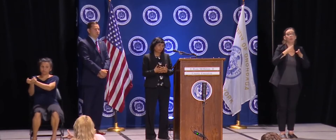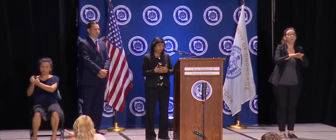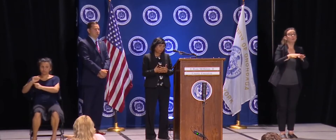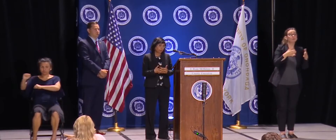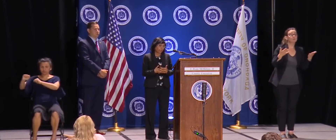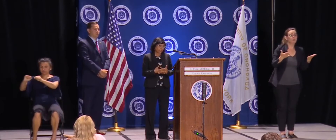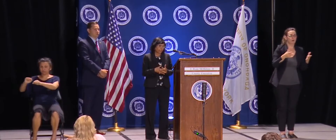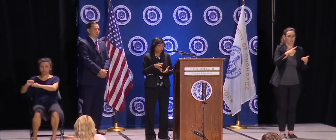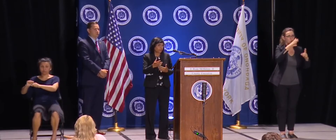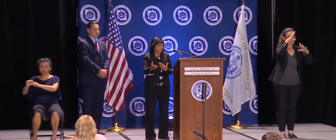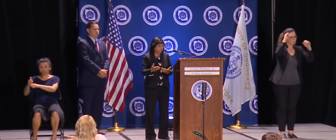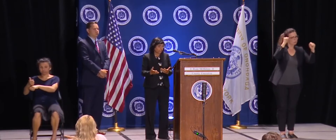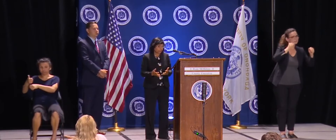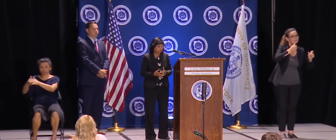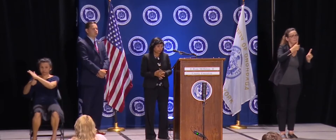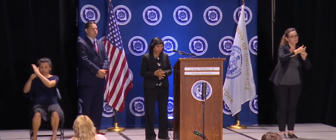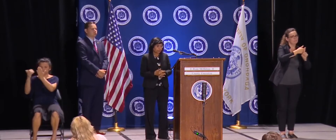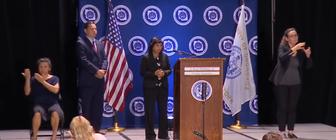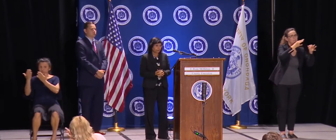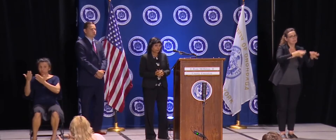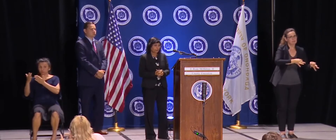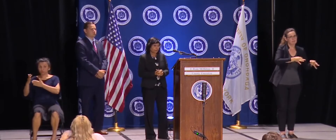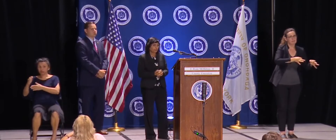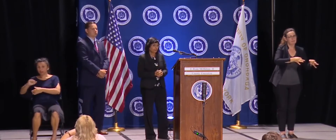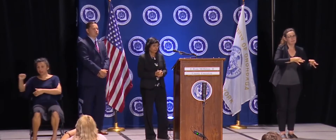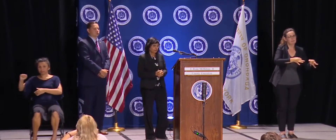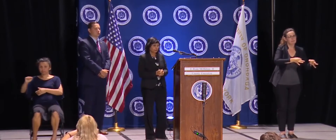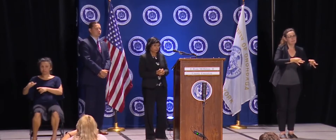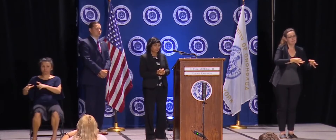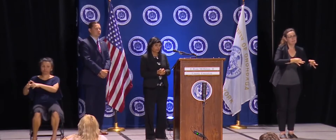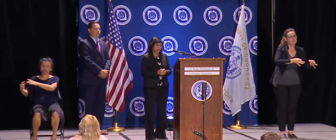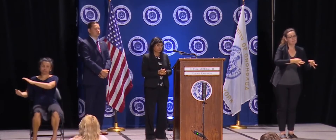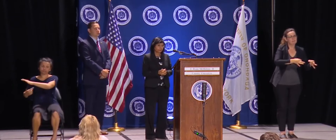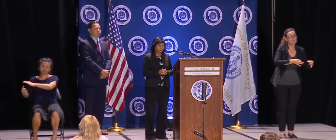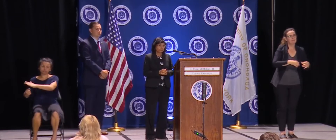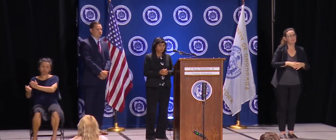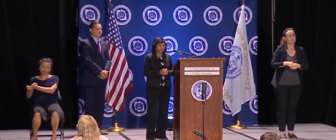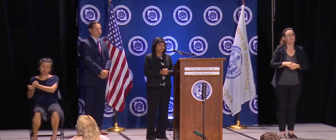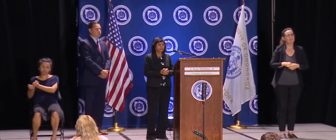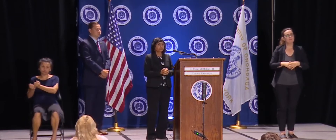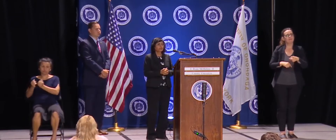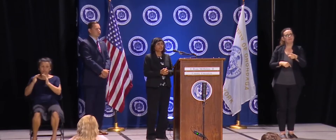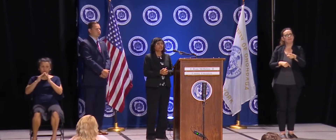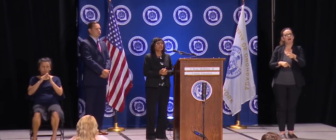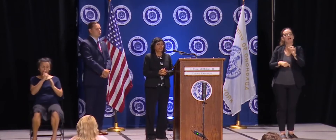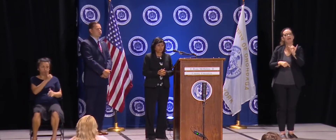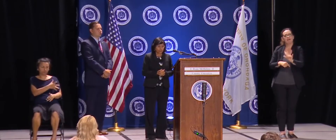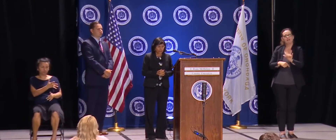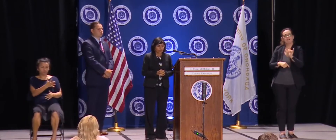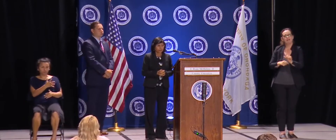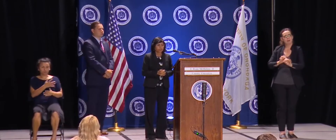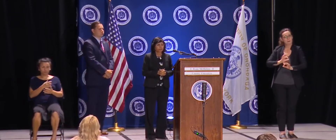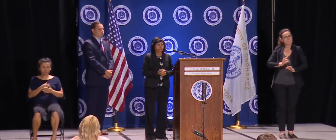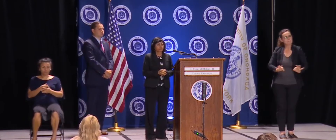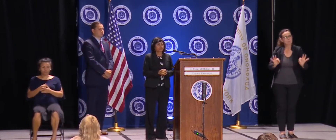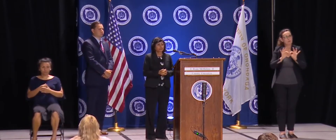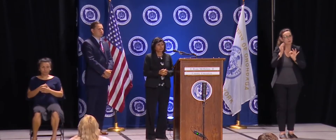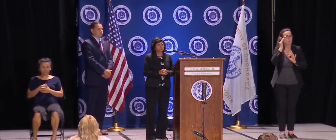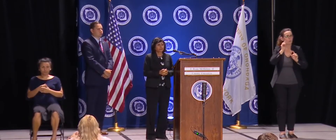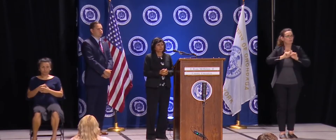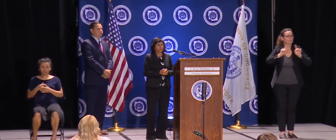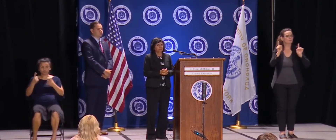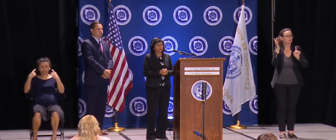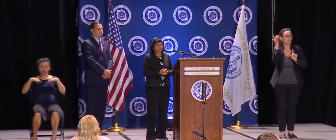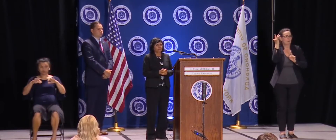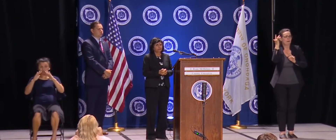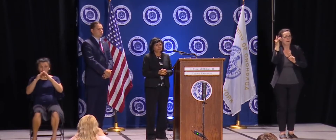that's what we provide it. I hope that's clear. That's an important distinction. So you are the only party that can order a quarantine. That's right. But a superintendent could